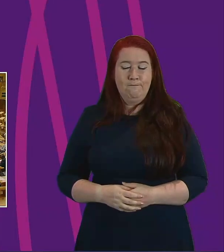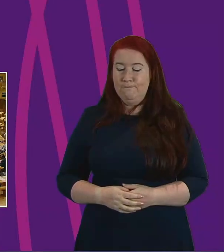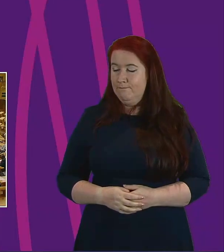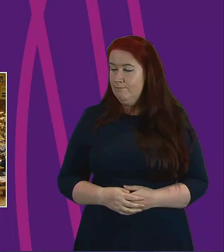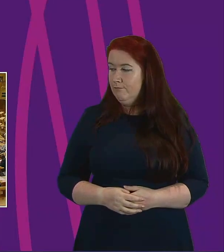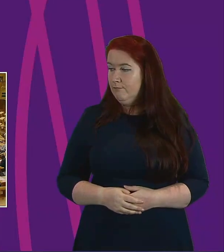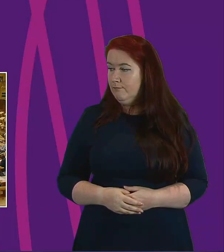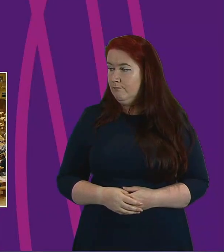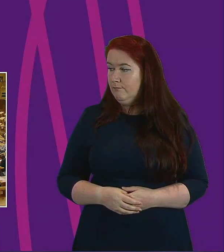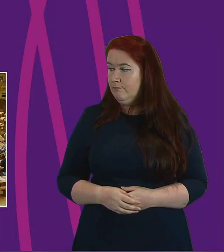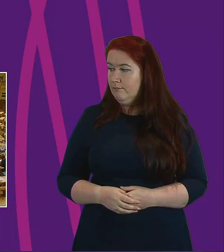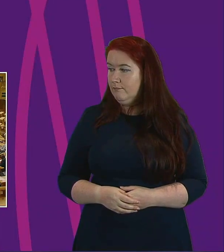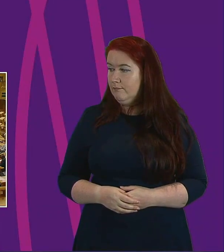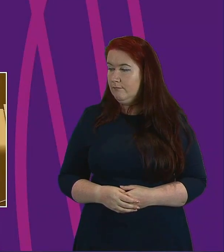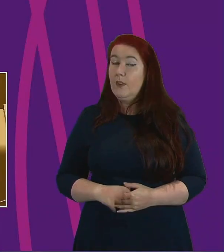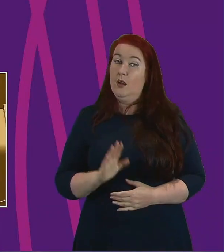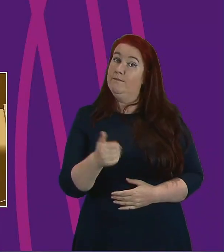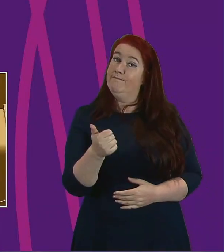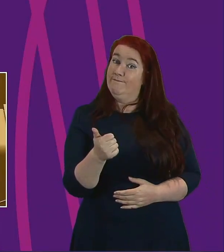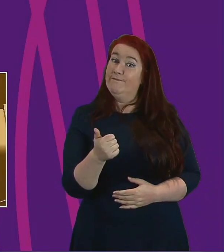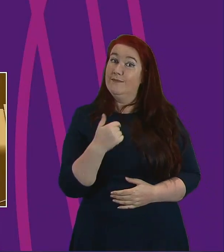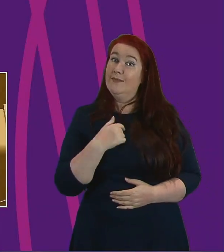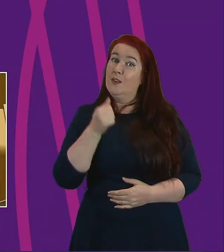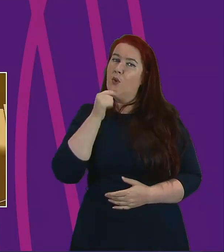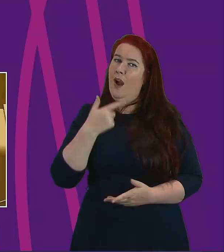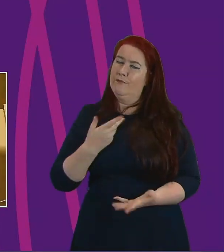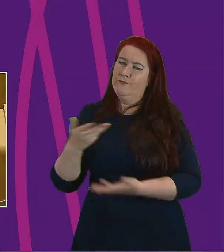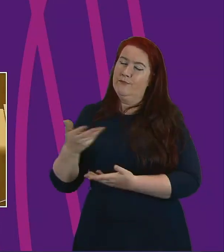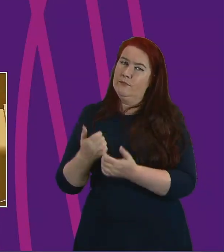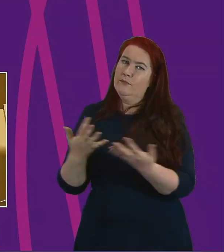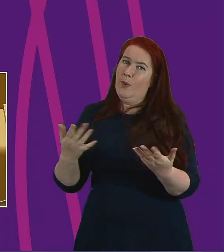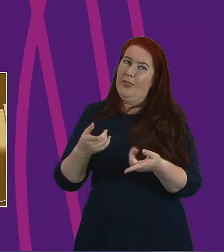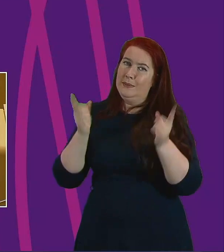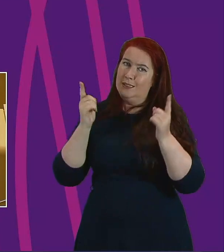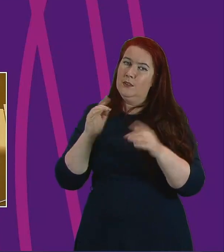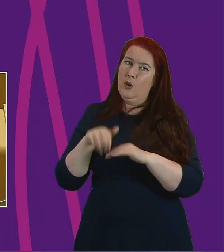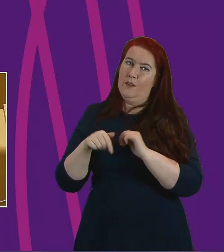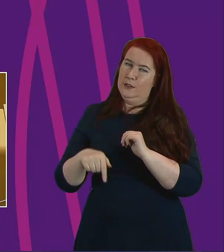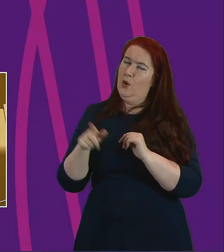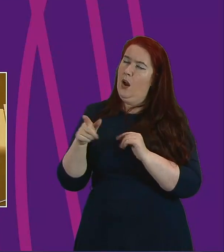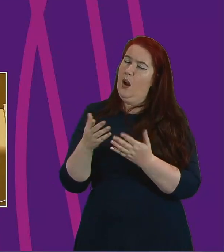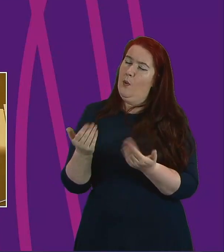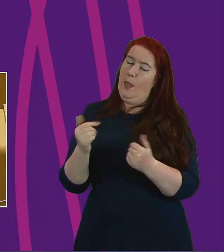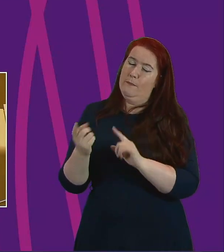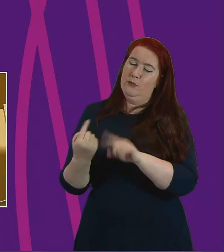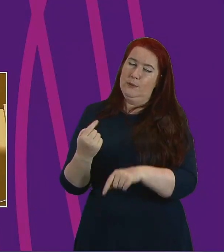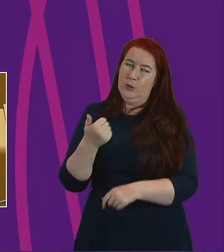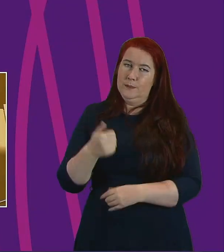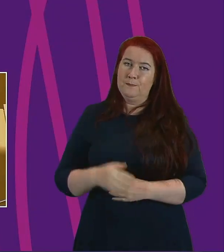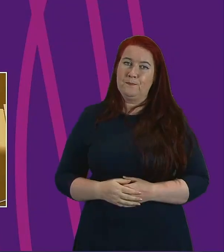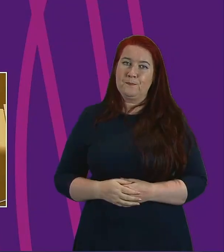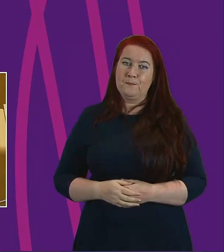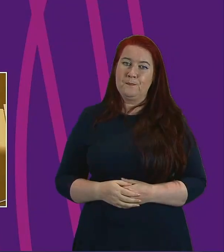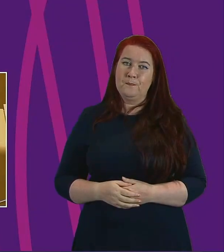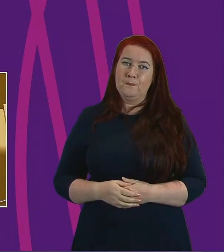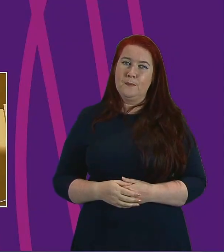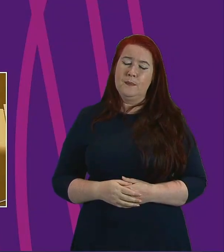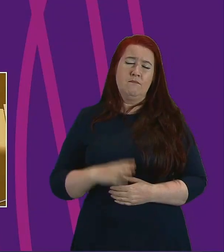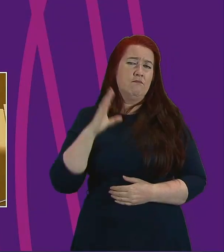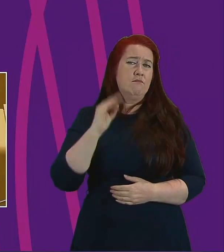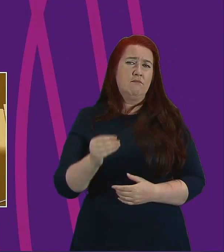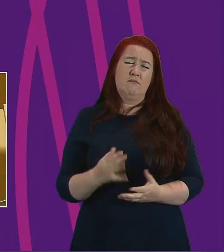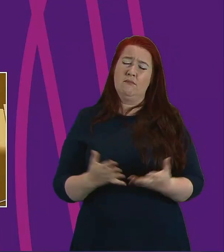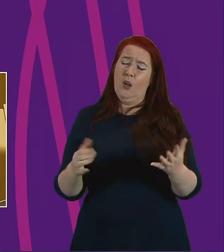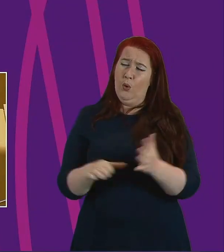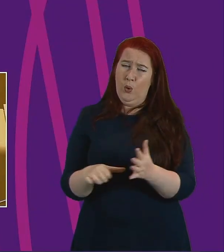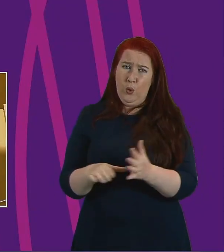Ms Baker. I do welcome this and I've had extensive correspondence with the cabinet secretary about this so I do welcome that response and there are huge challenges in meeting the